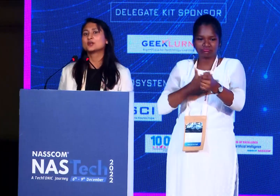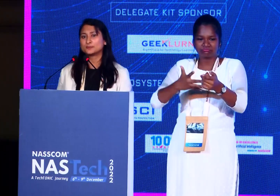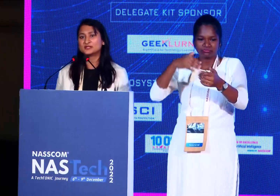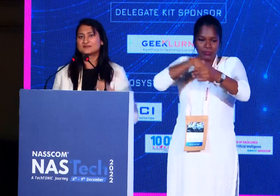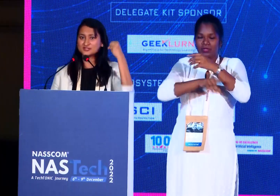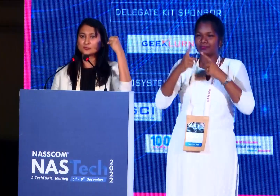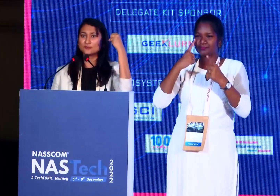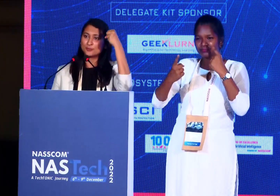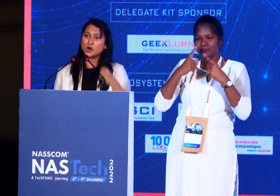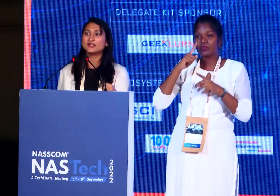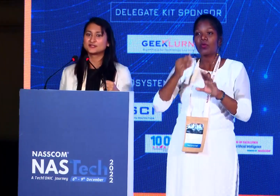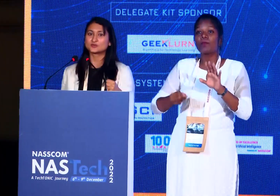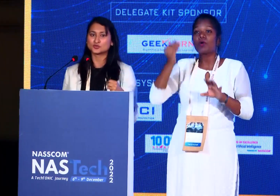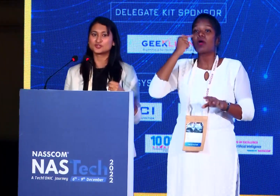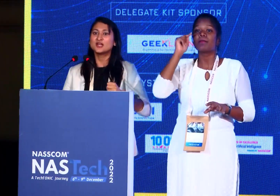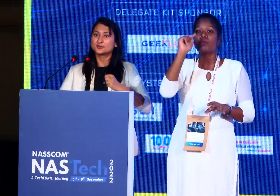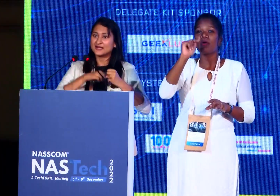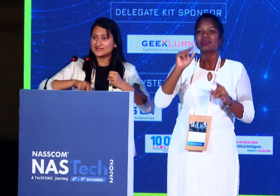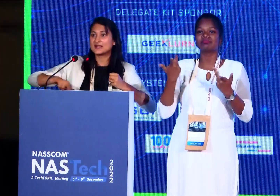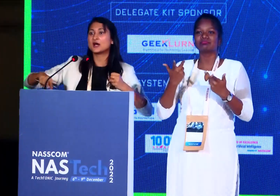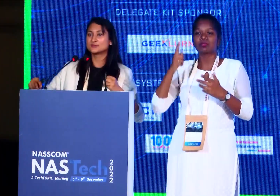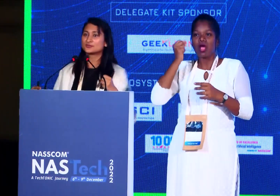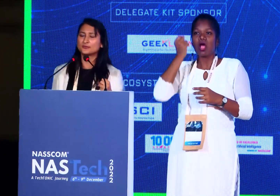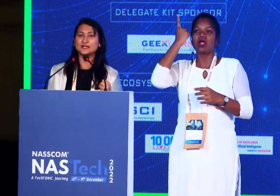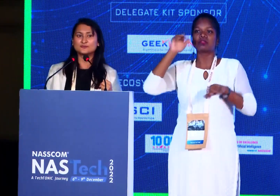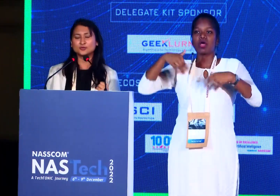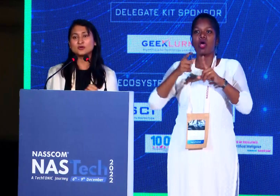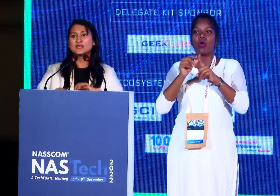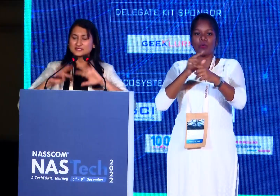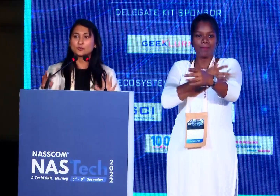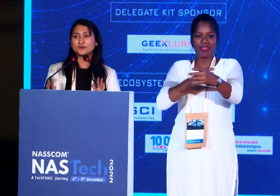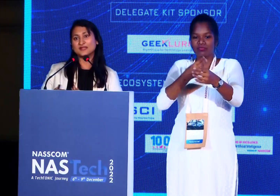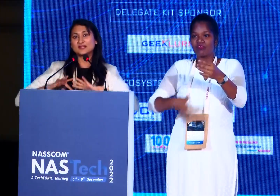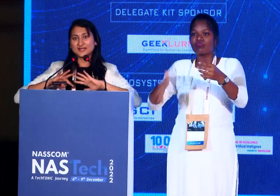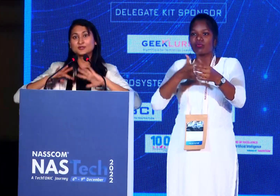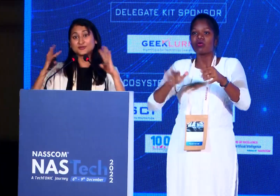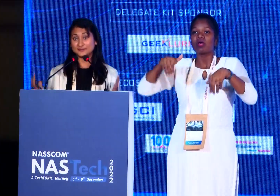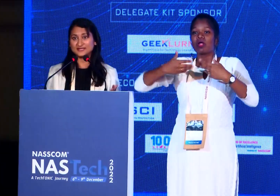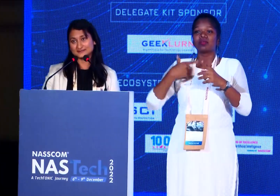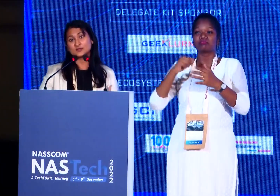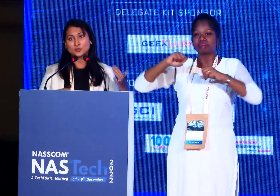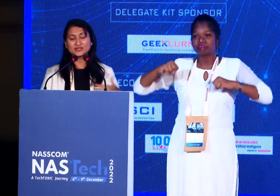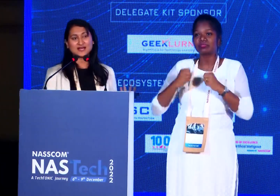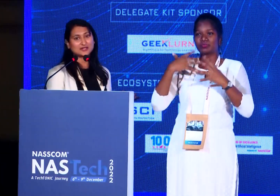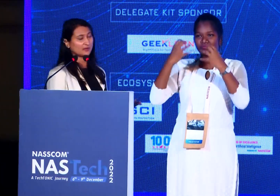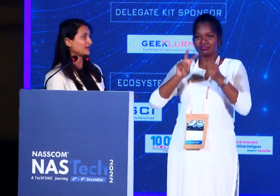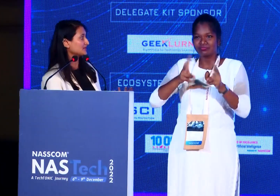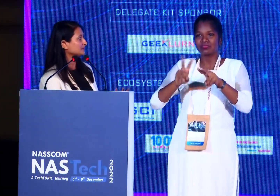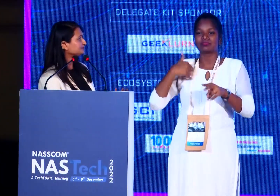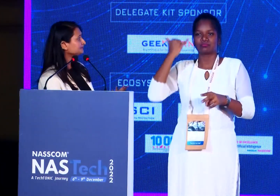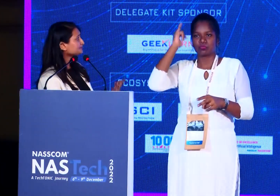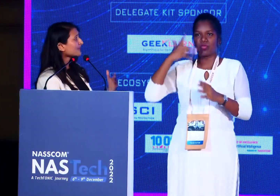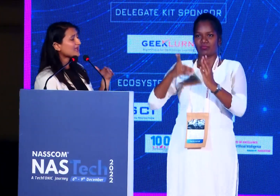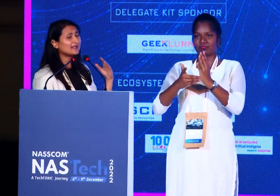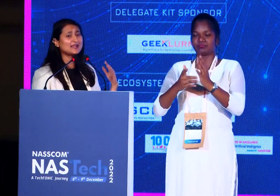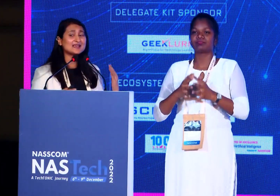using a Doppler, which is more point source to understand how much of a blood flow is what we are trying to replace with our innovation.